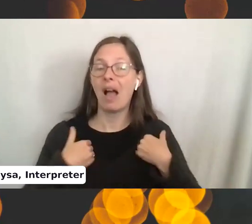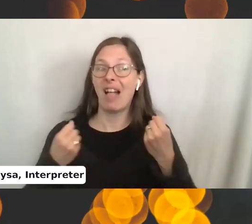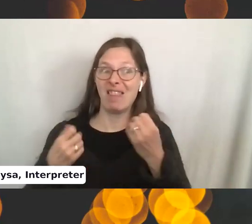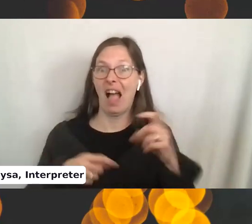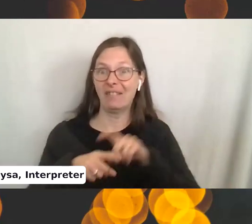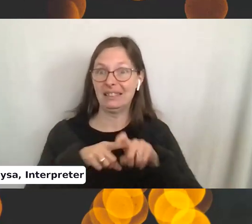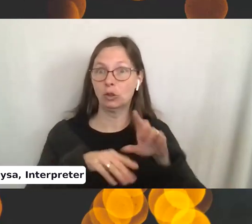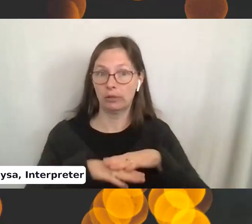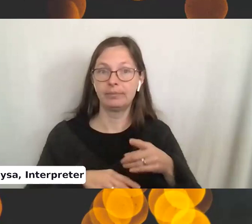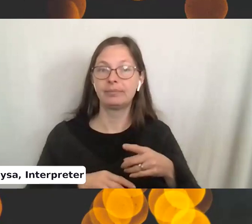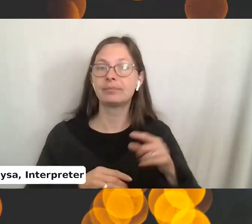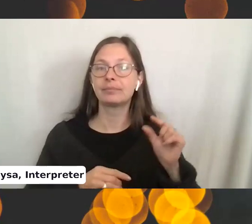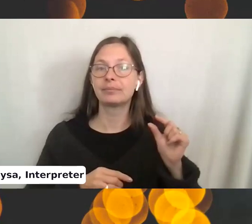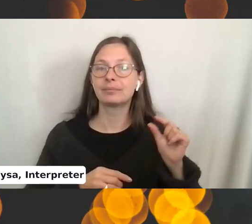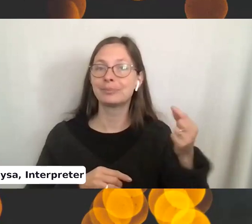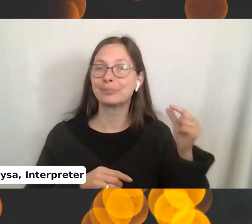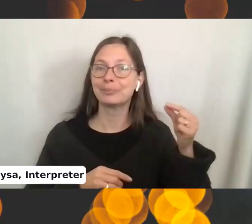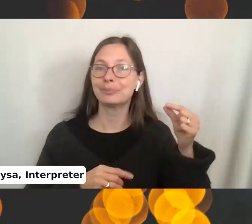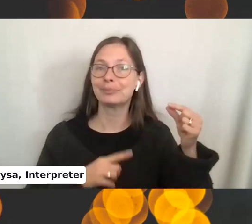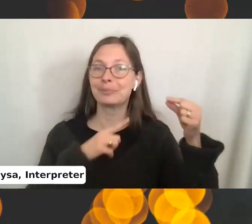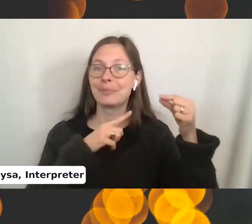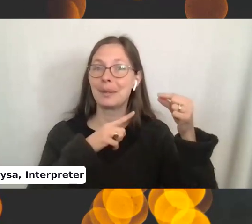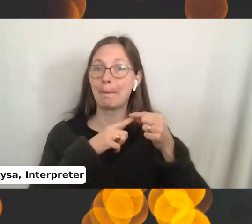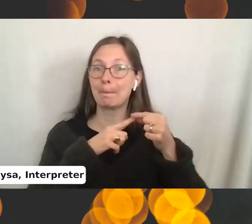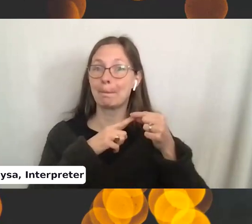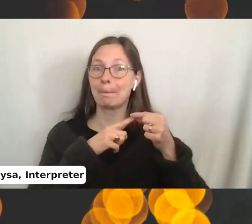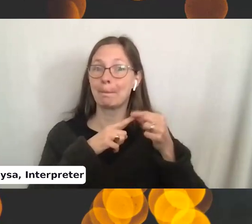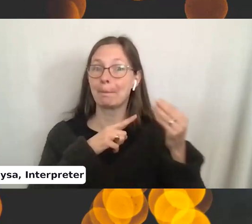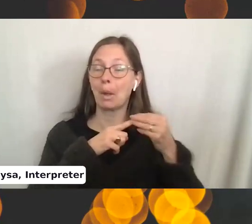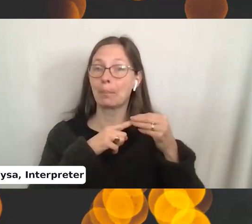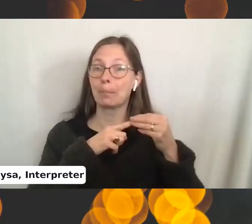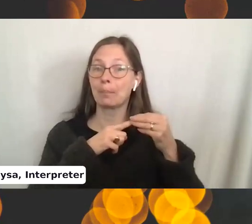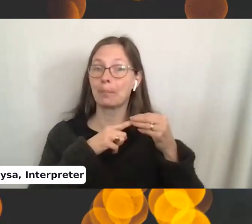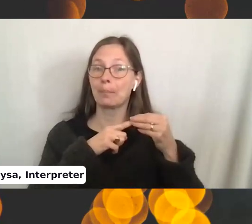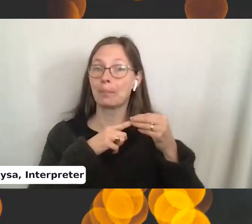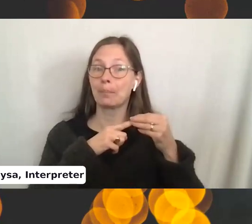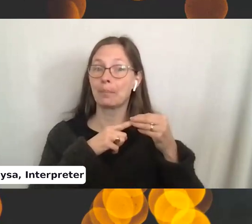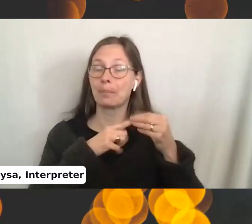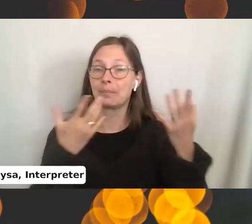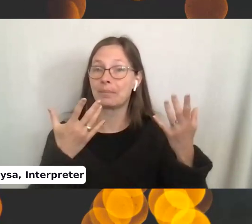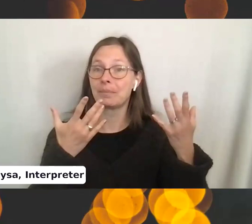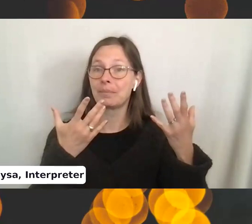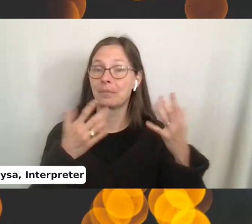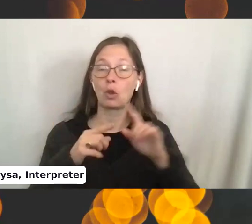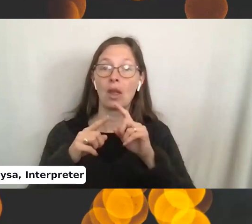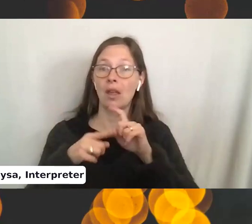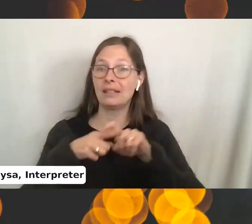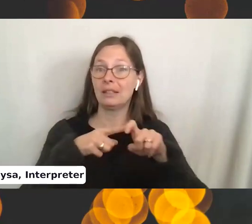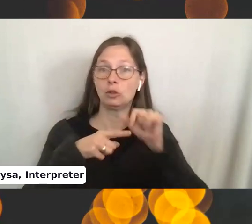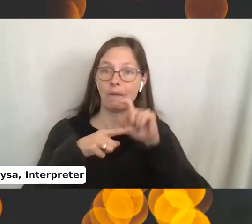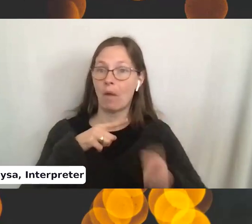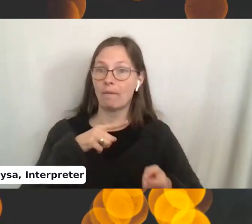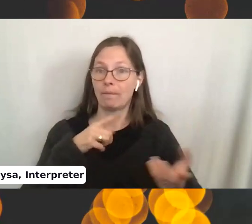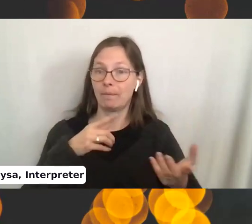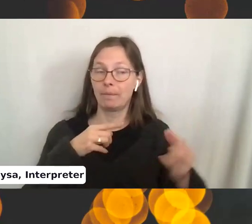on there. There's these little things and they're cap and you just stick it on there and it's, and then your knit, your stitches don't fall off.